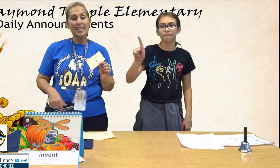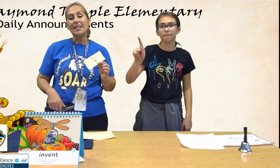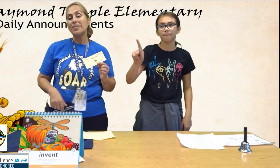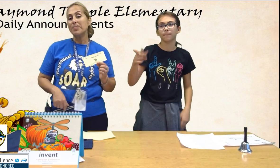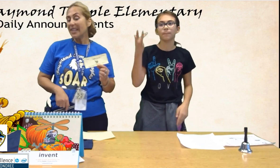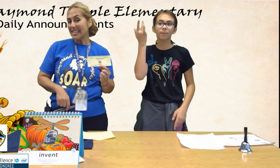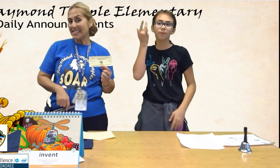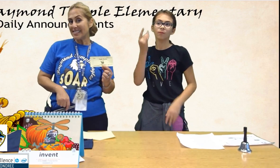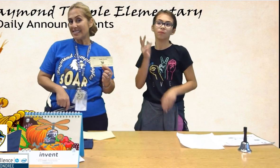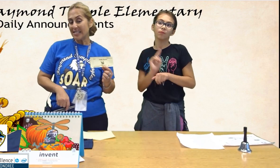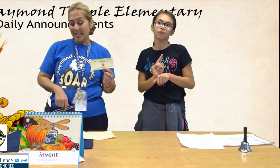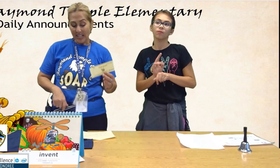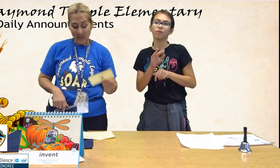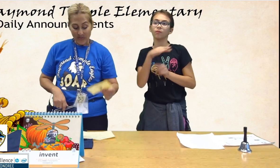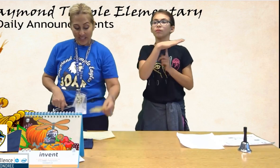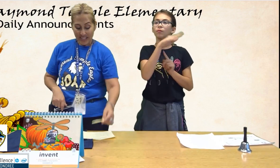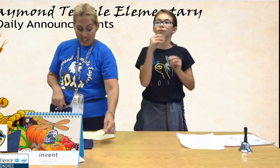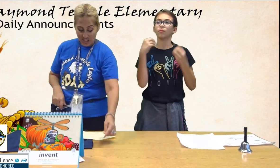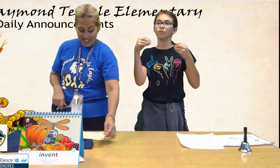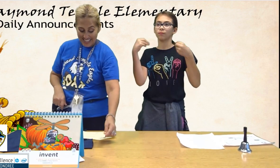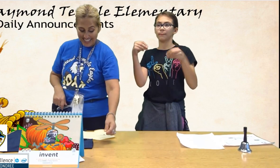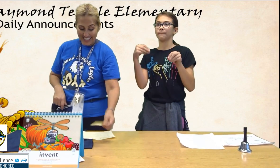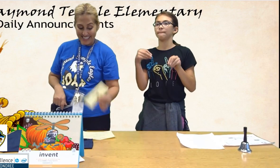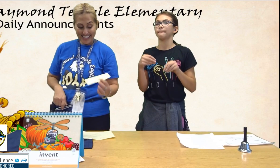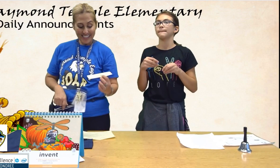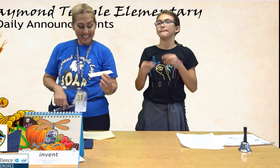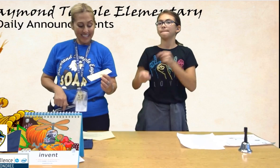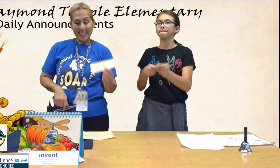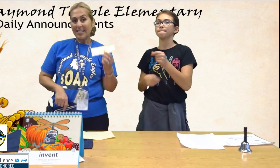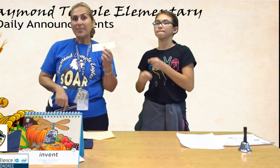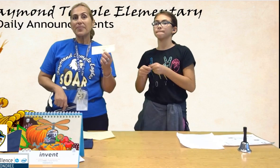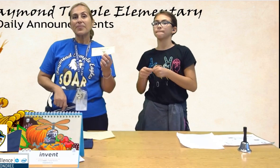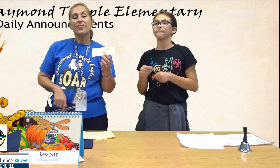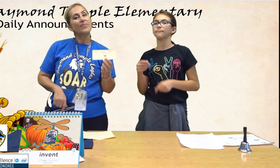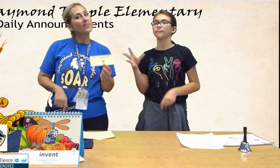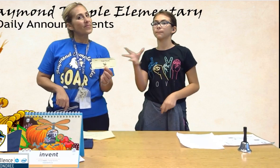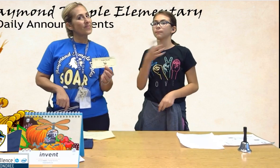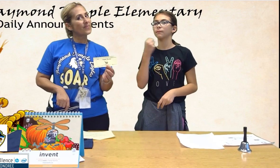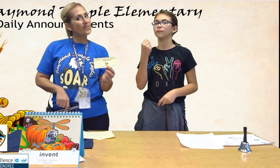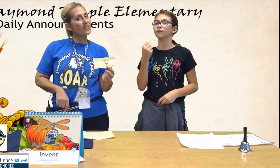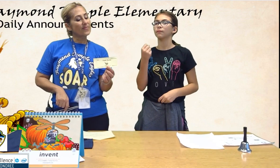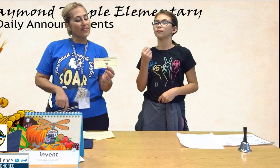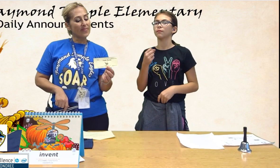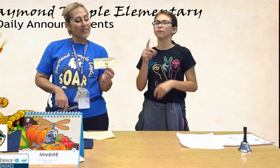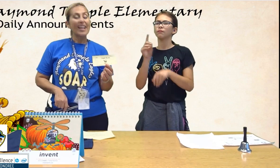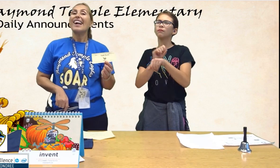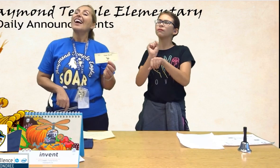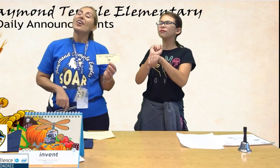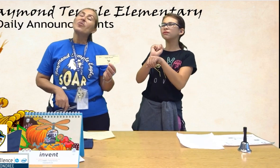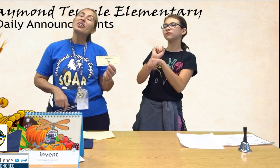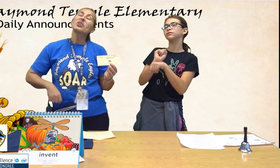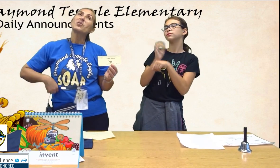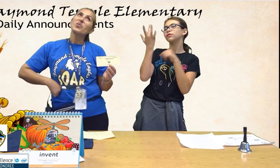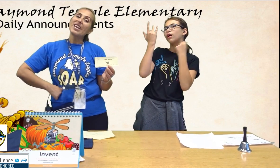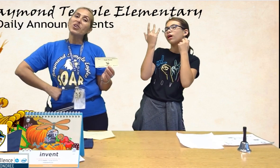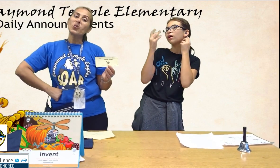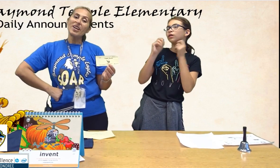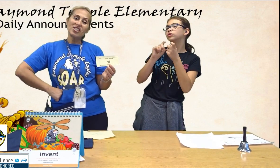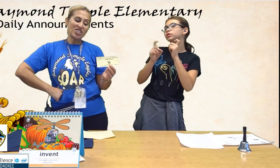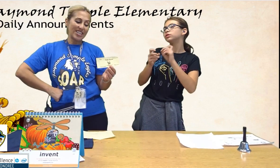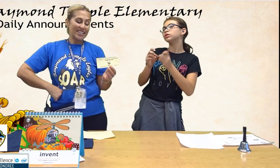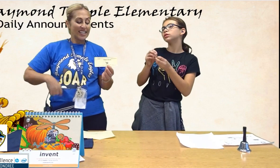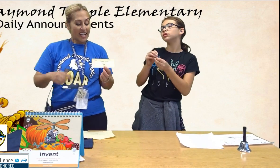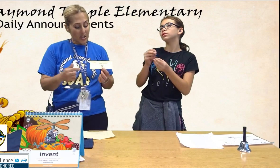in place of the gacha ticket. Dr. Stalas, where would they put their name on that SORI What a great